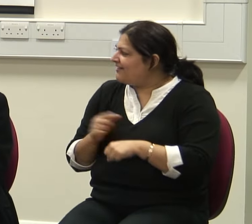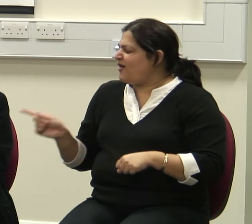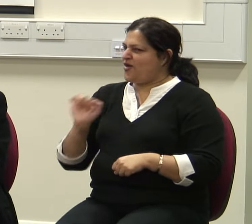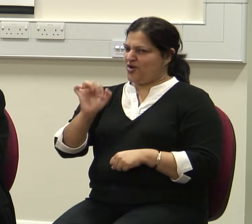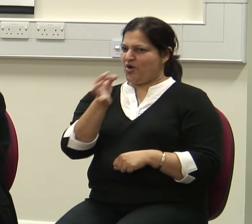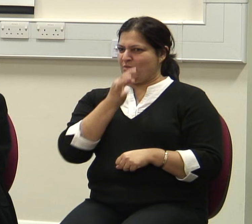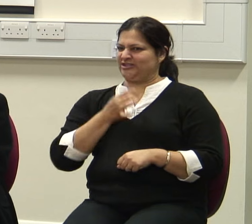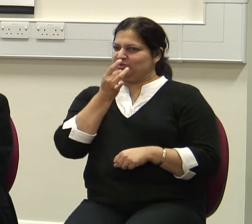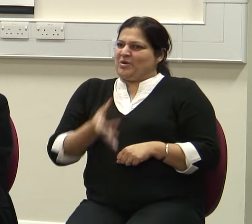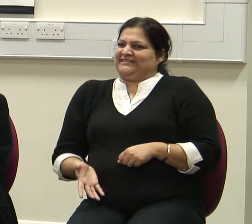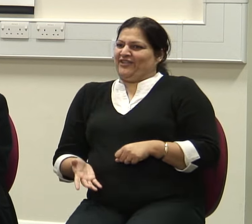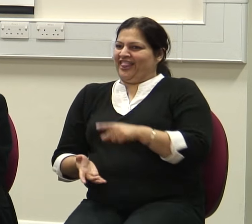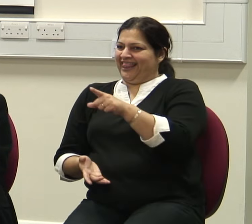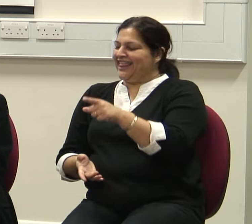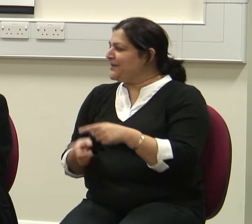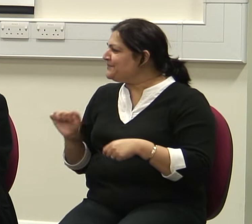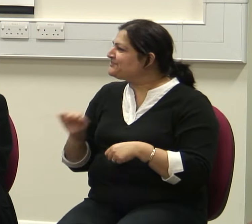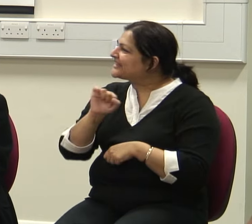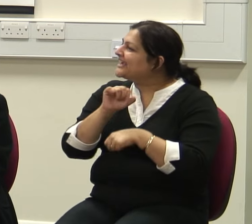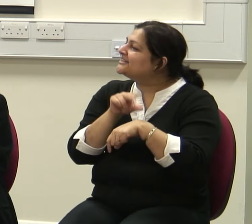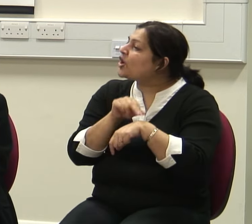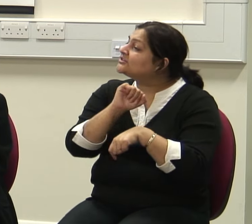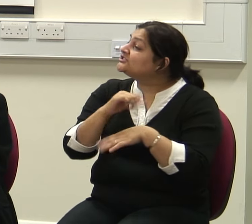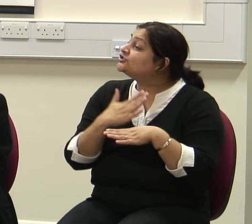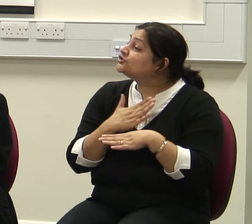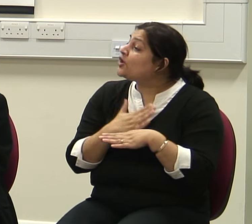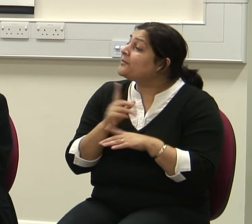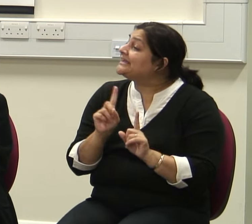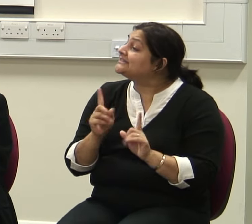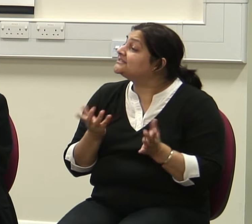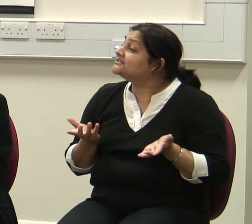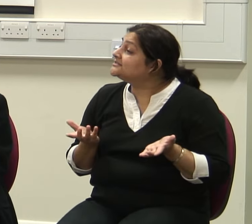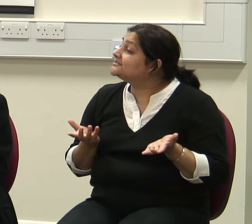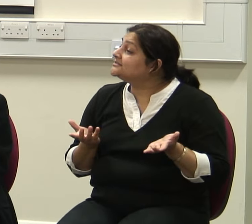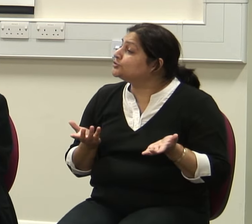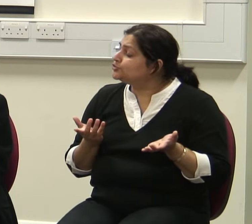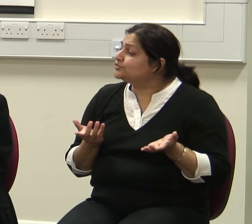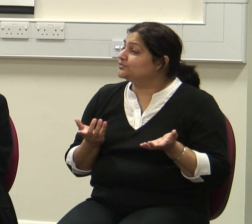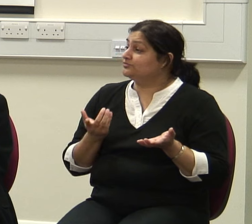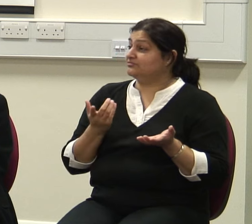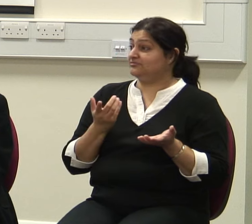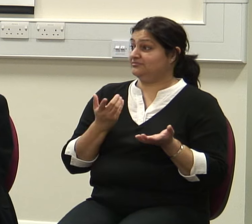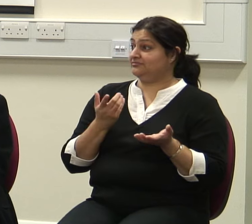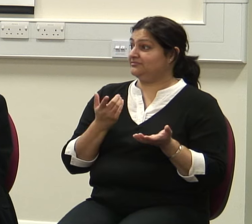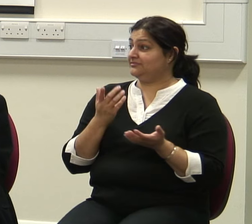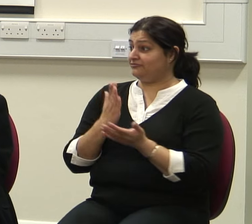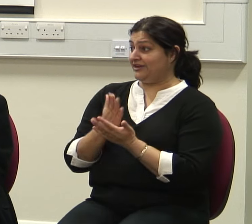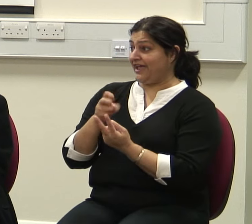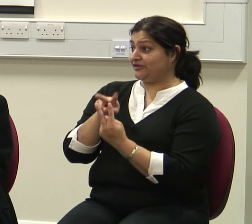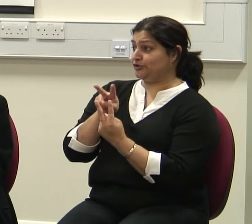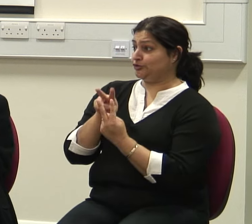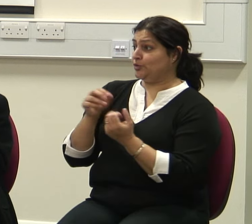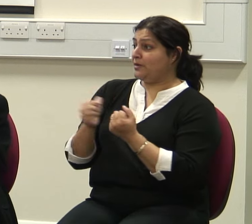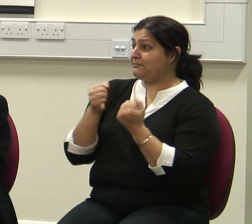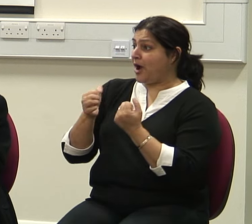Because what a doctor's job is, is defined by essentially two power